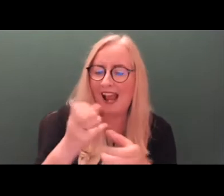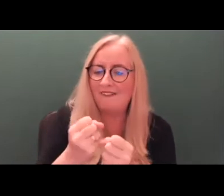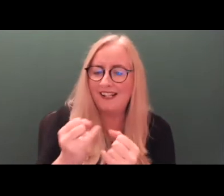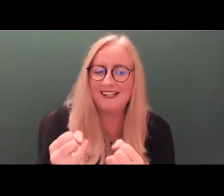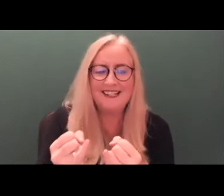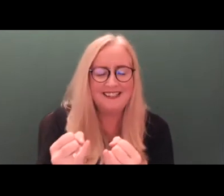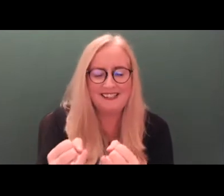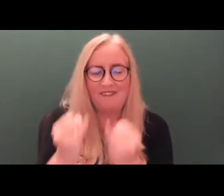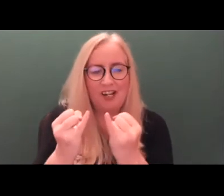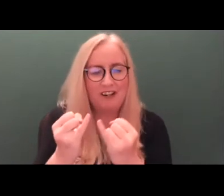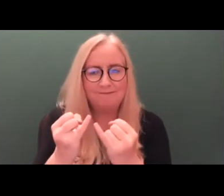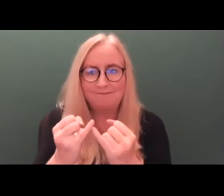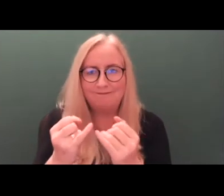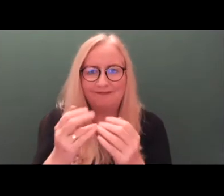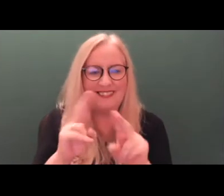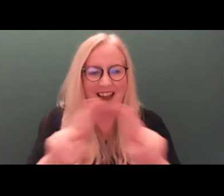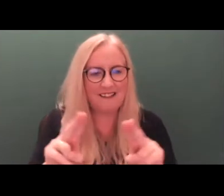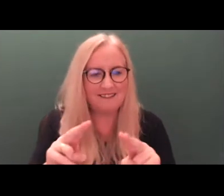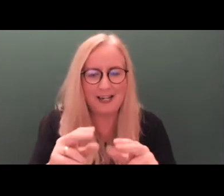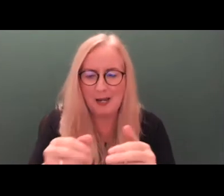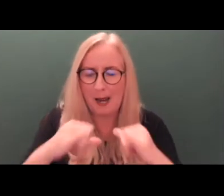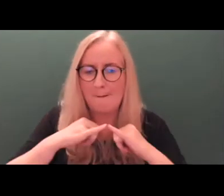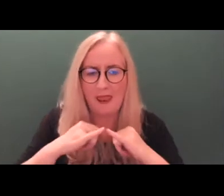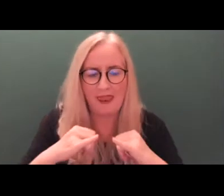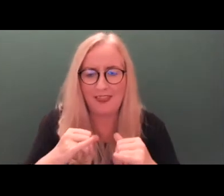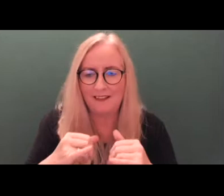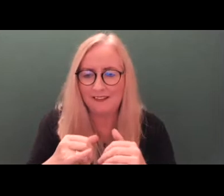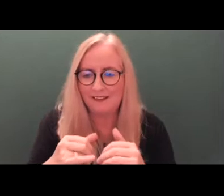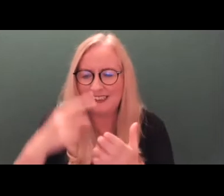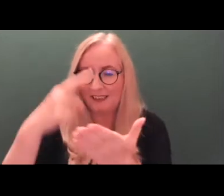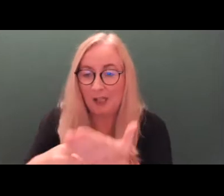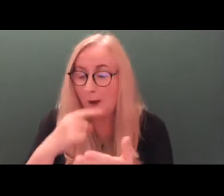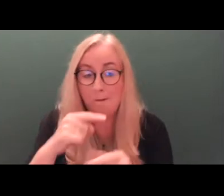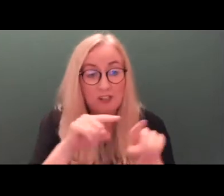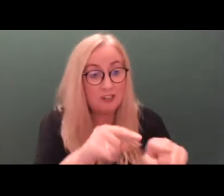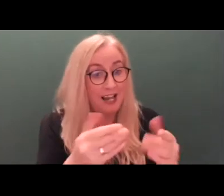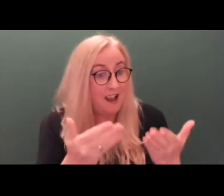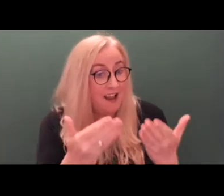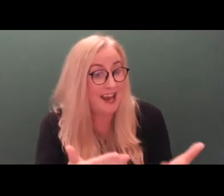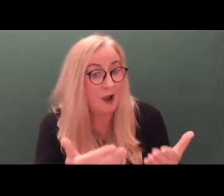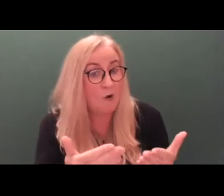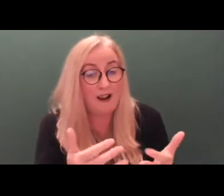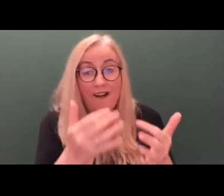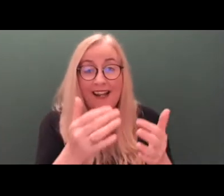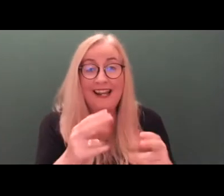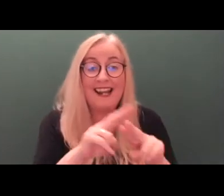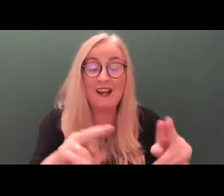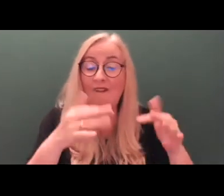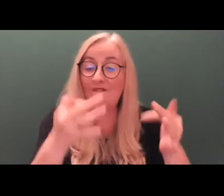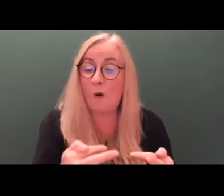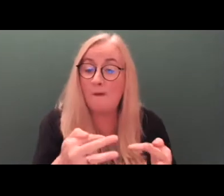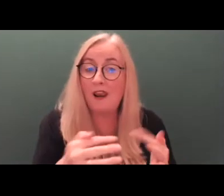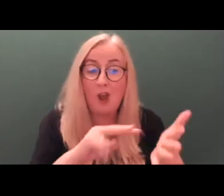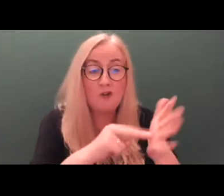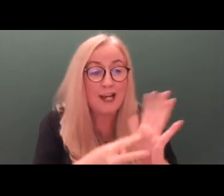capacity. don't, I don't see families rushing to formalise current informal arrangements further down the spectrum.